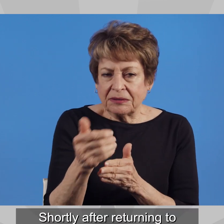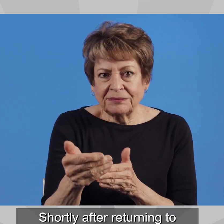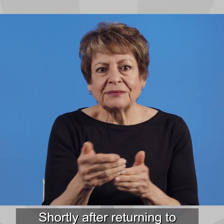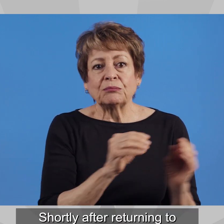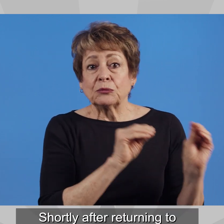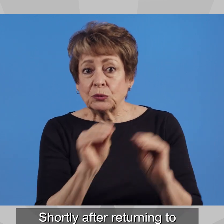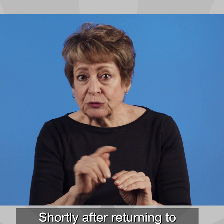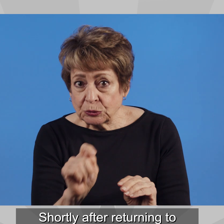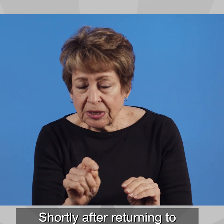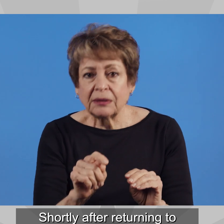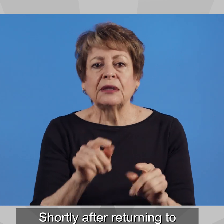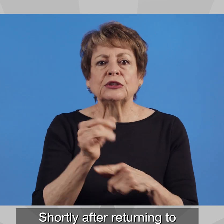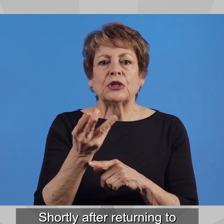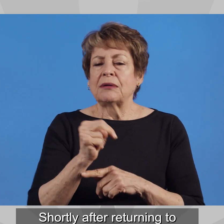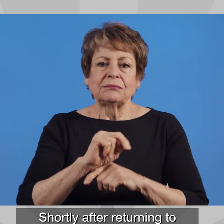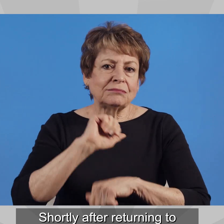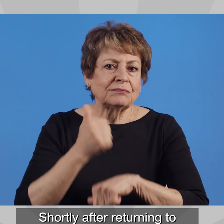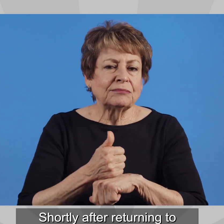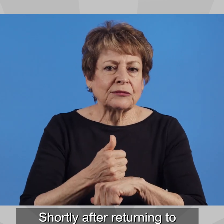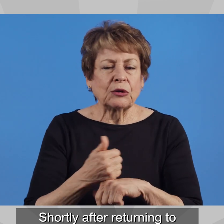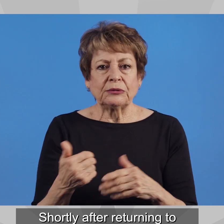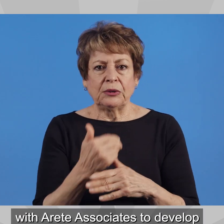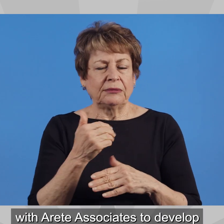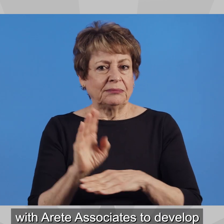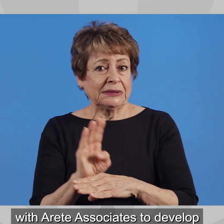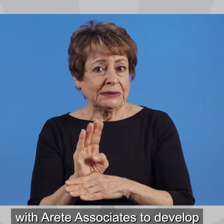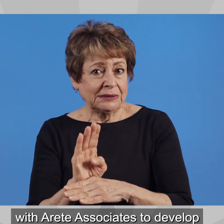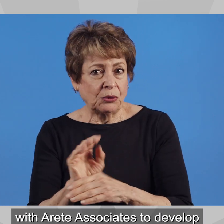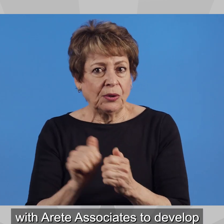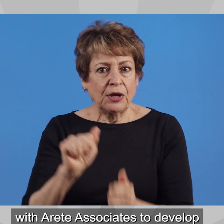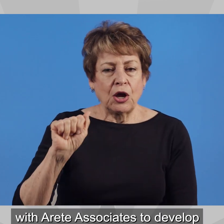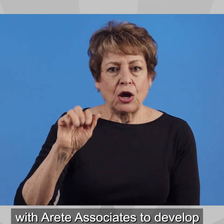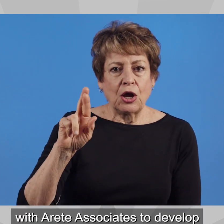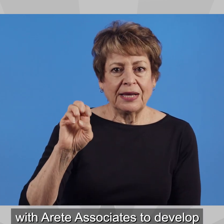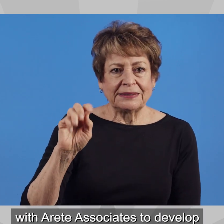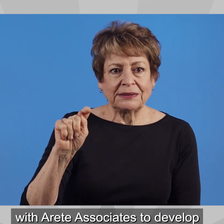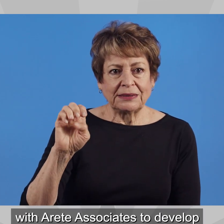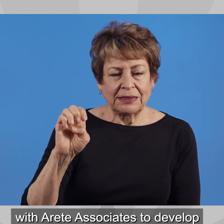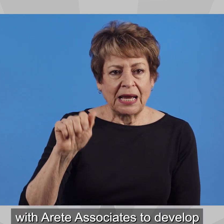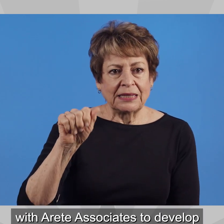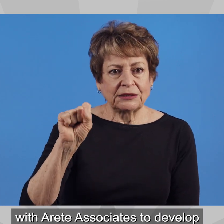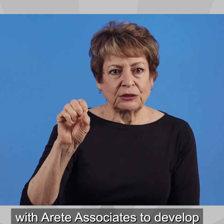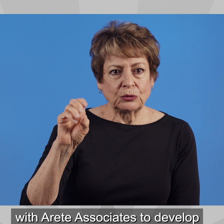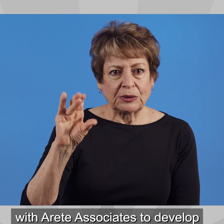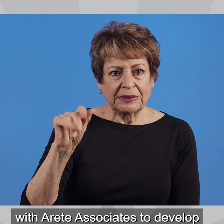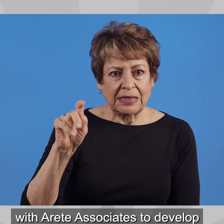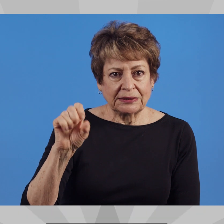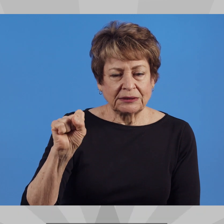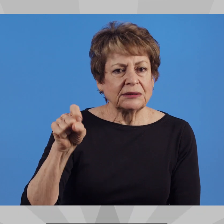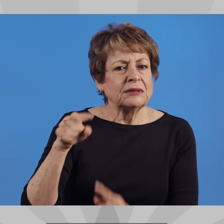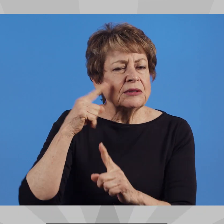SHORTLY AFTER RETURNING TO TUCSON, JOHN OPENED AN OFFICE WITH ARATE ASSOCIATES TO DEVELOP CUTTING-EDGE